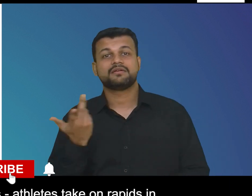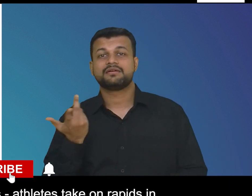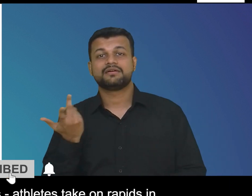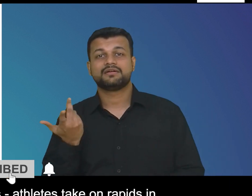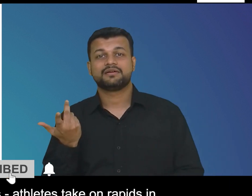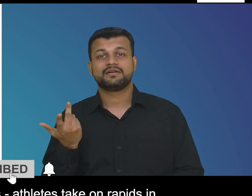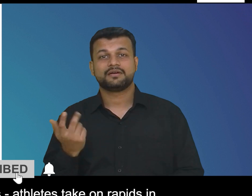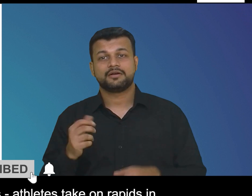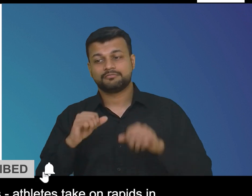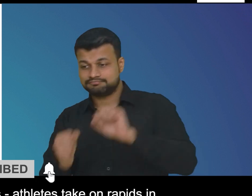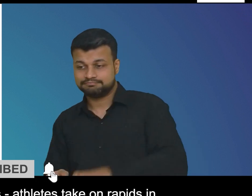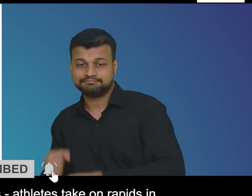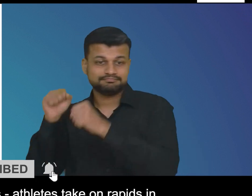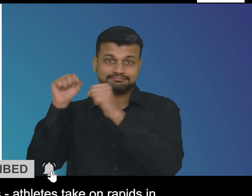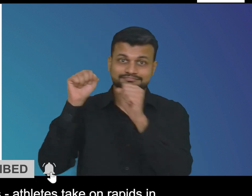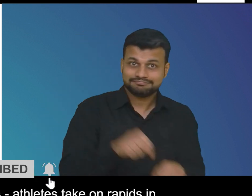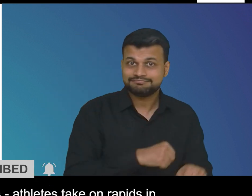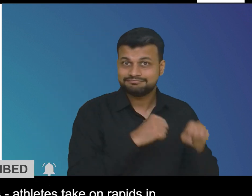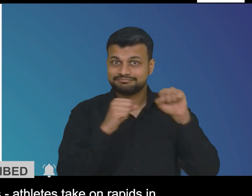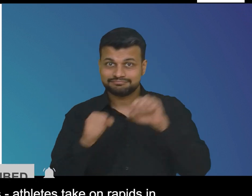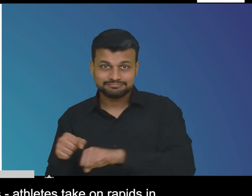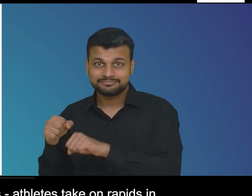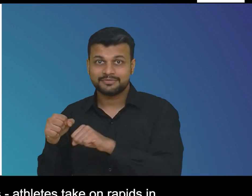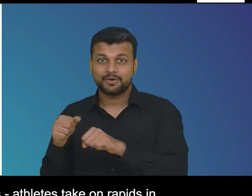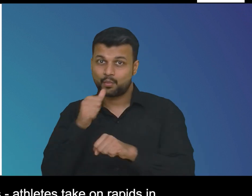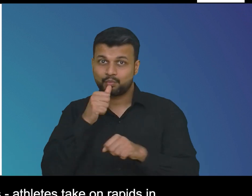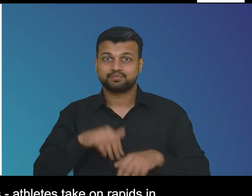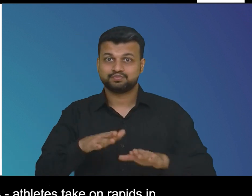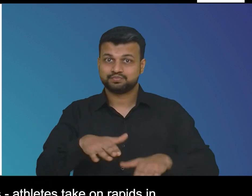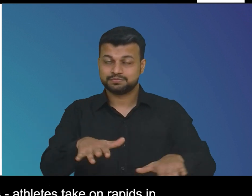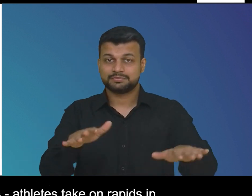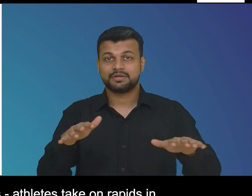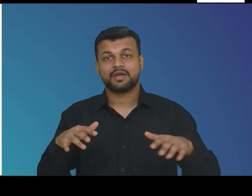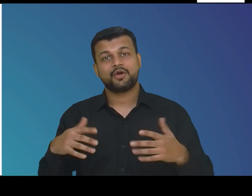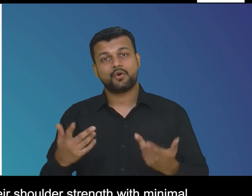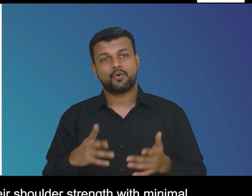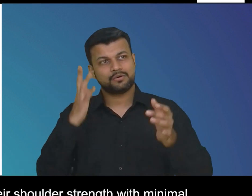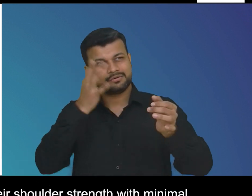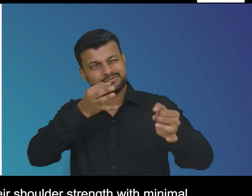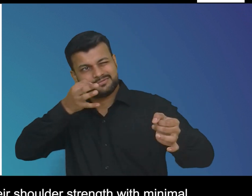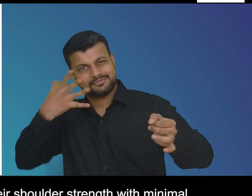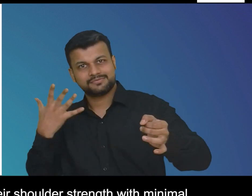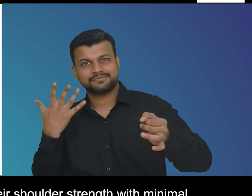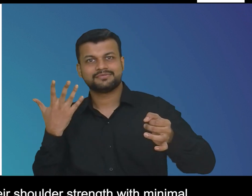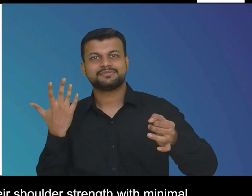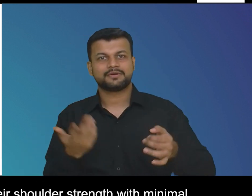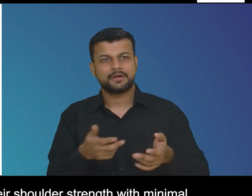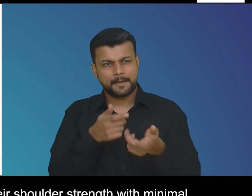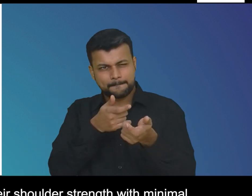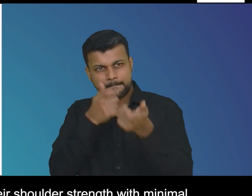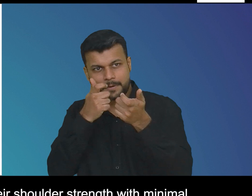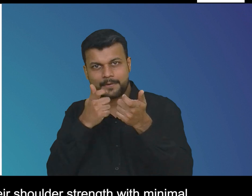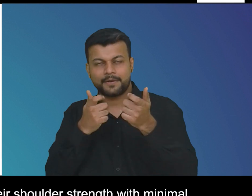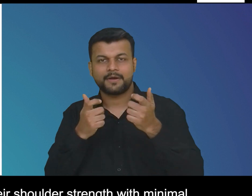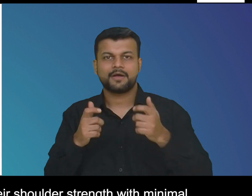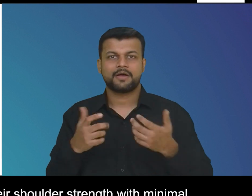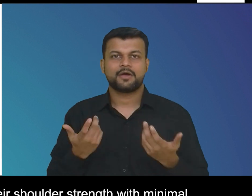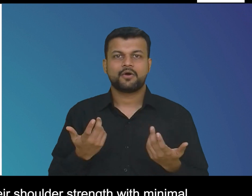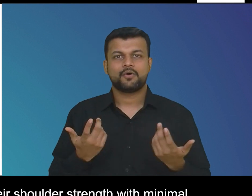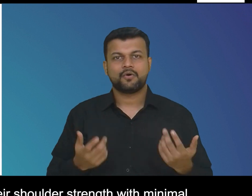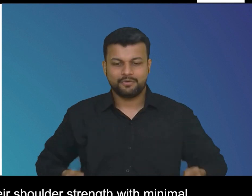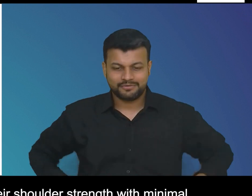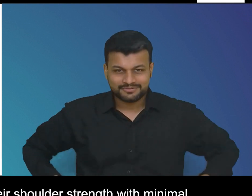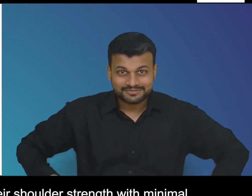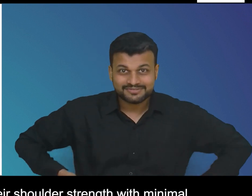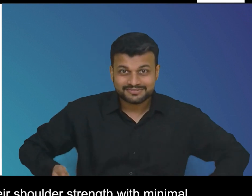sport feels out of bounds athletes take on rapids in para canoe shoot arrows and pistols using their shoulder strength with